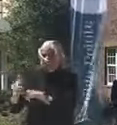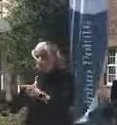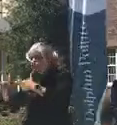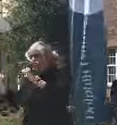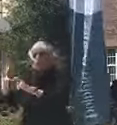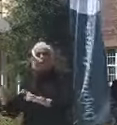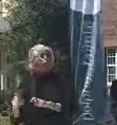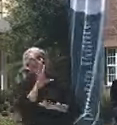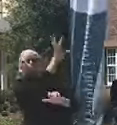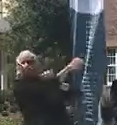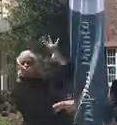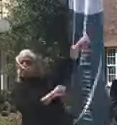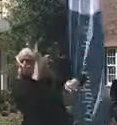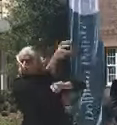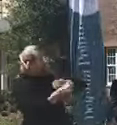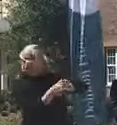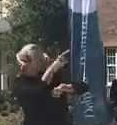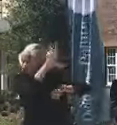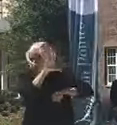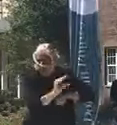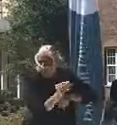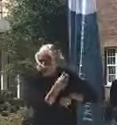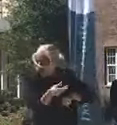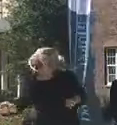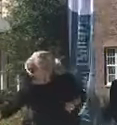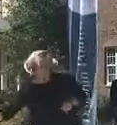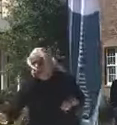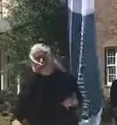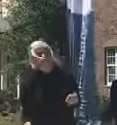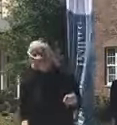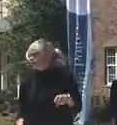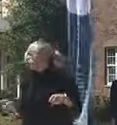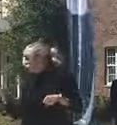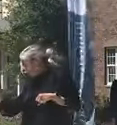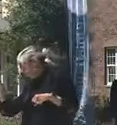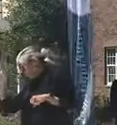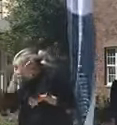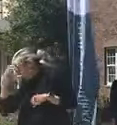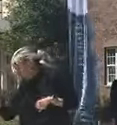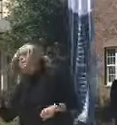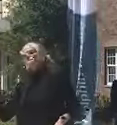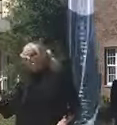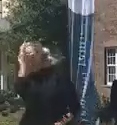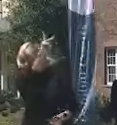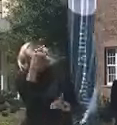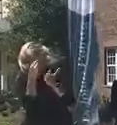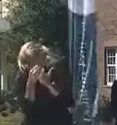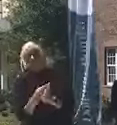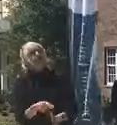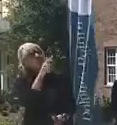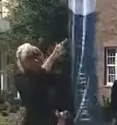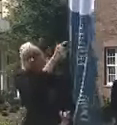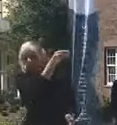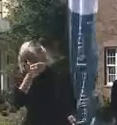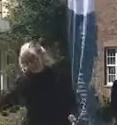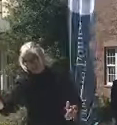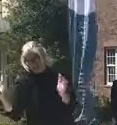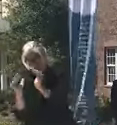business in Florida that has taken it should return it, and we need to get it in the hands of the small business folks.